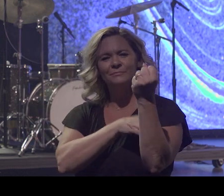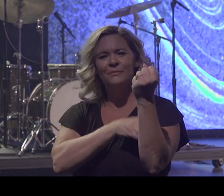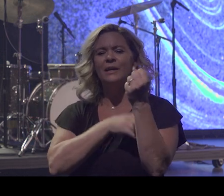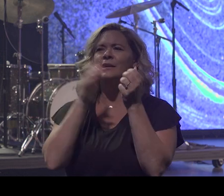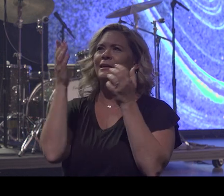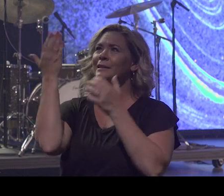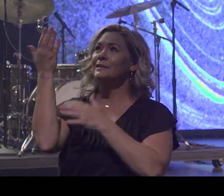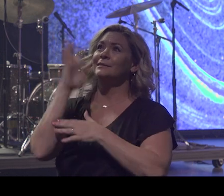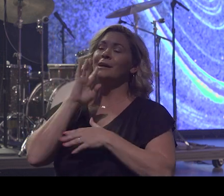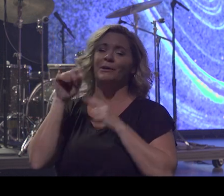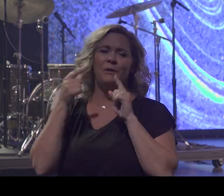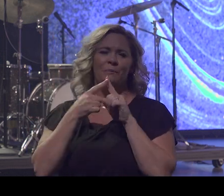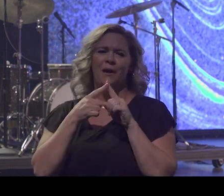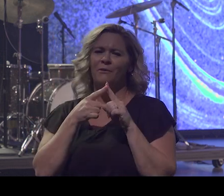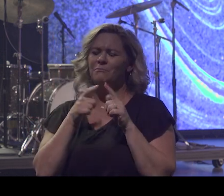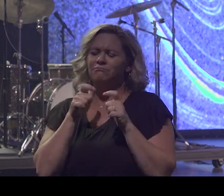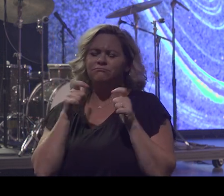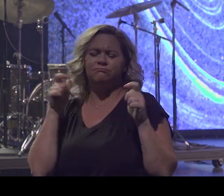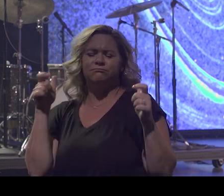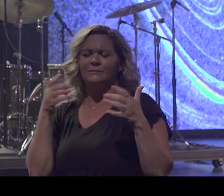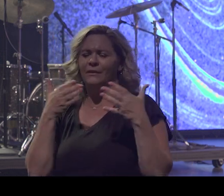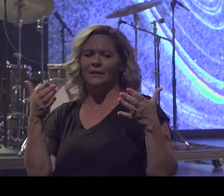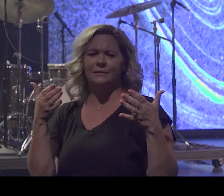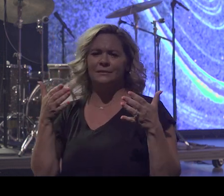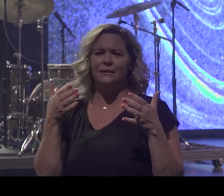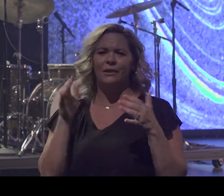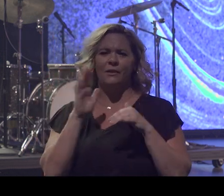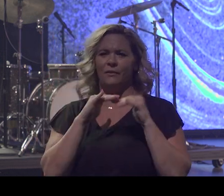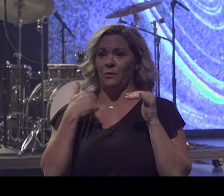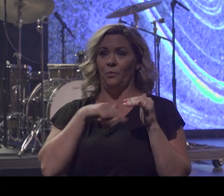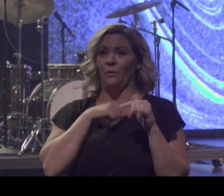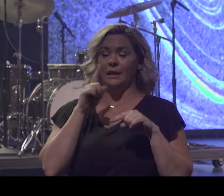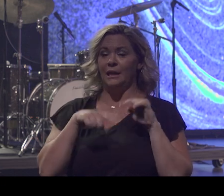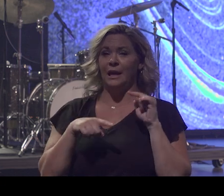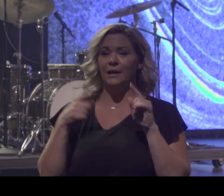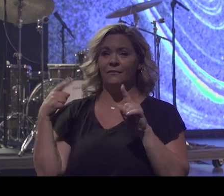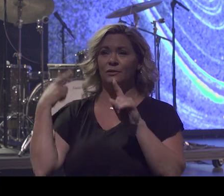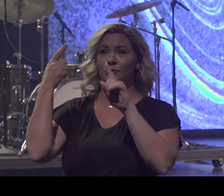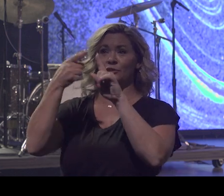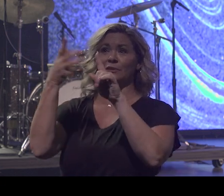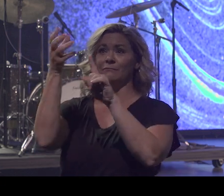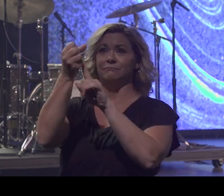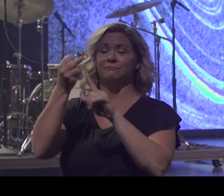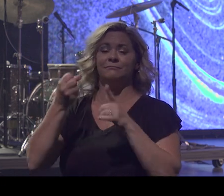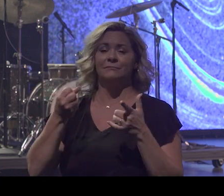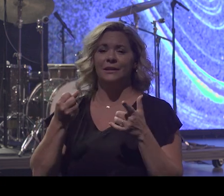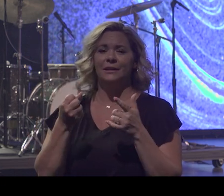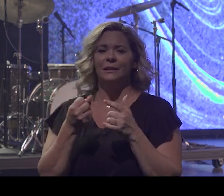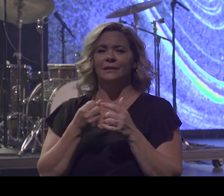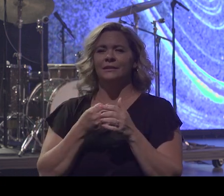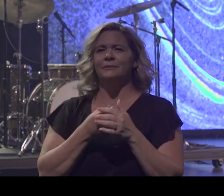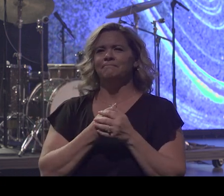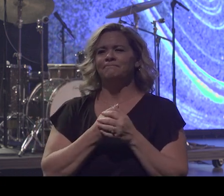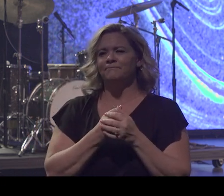far greater than anything that we would be able to achieve from a material thing or anything.